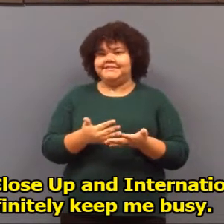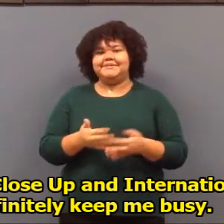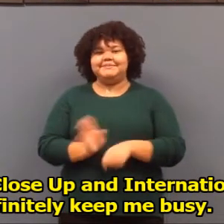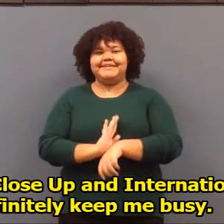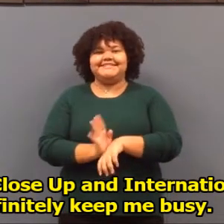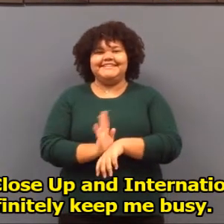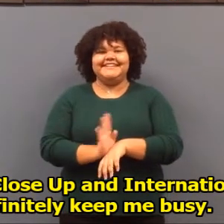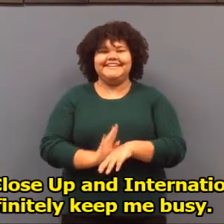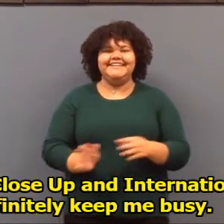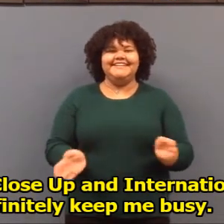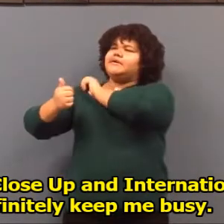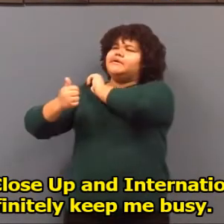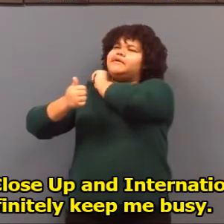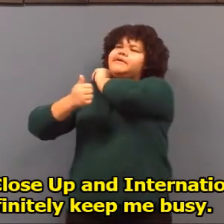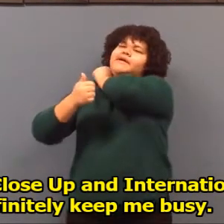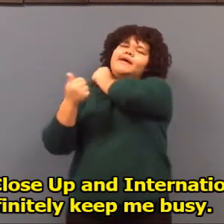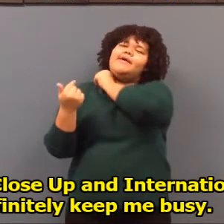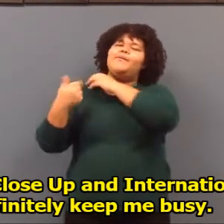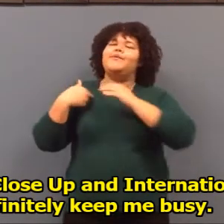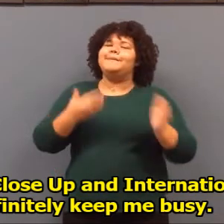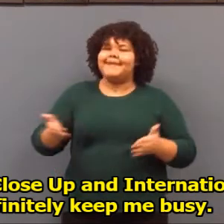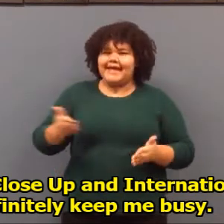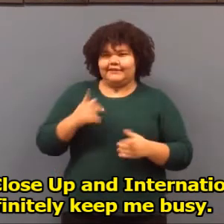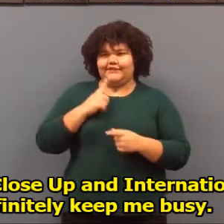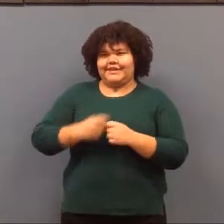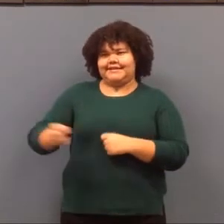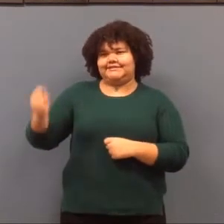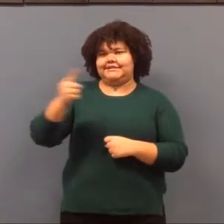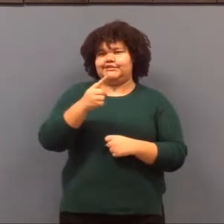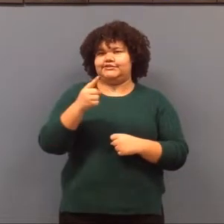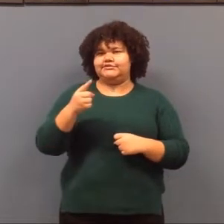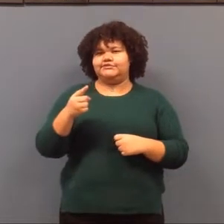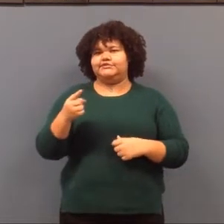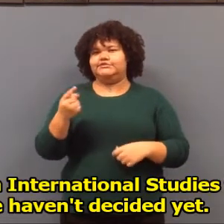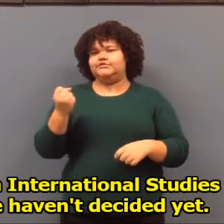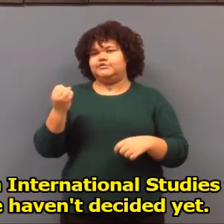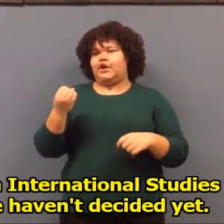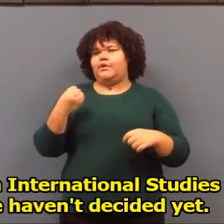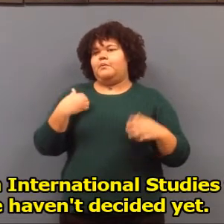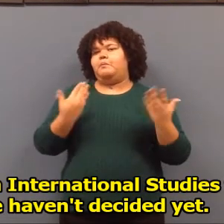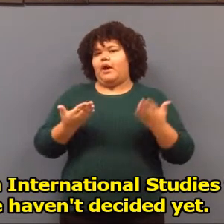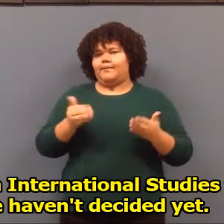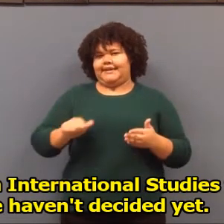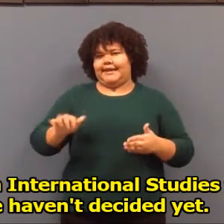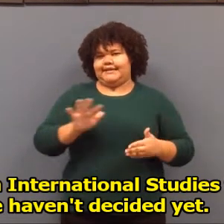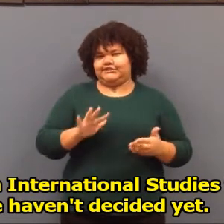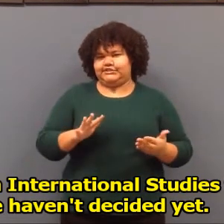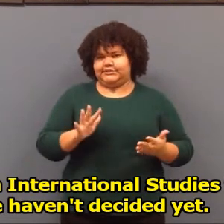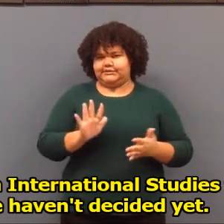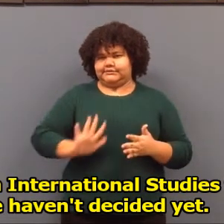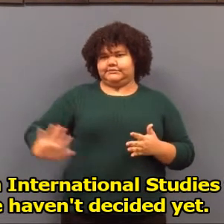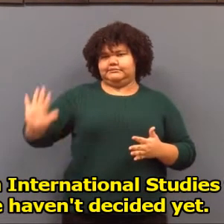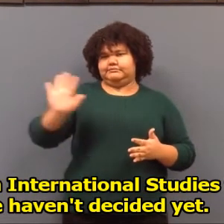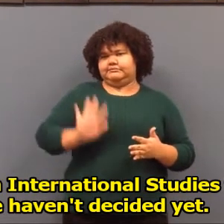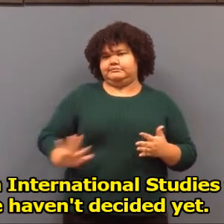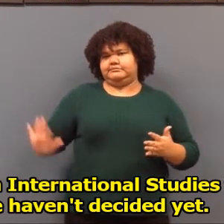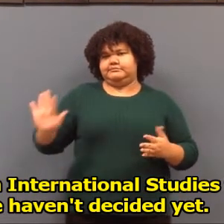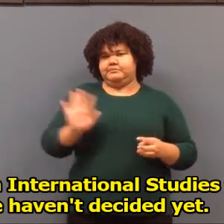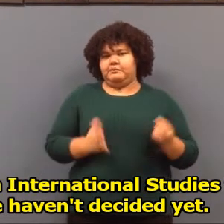Up and International Studies. This definitely keeps me busy. We are planning an international studies trip to Asia,